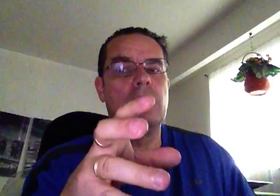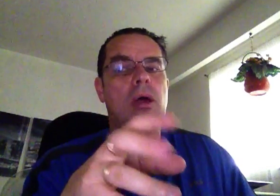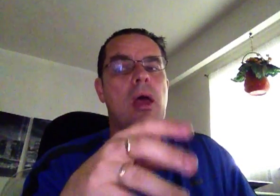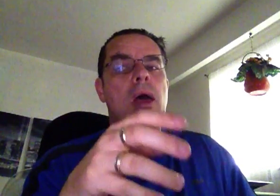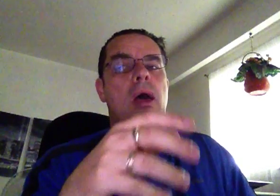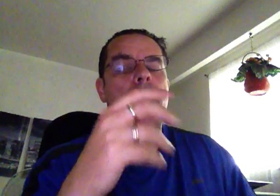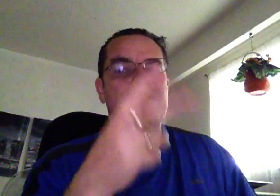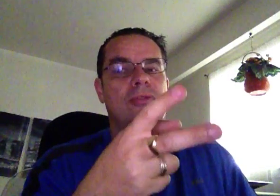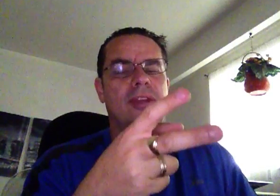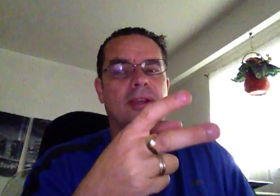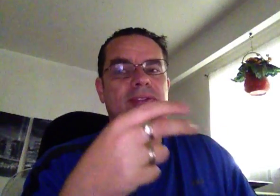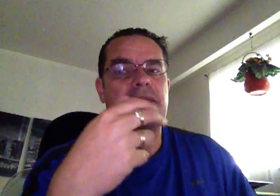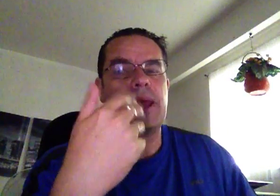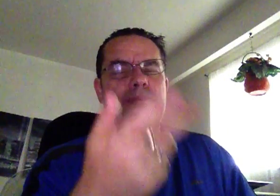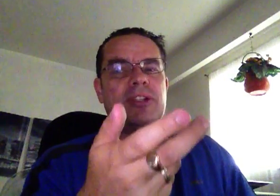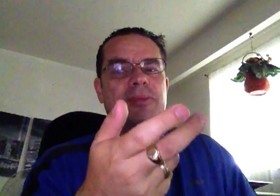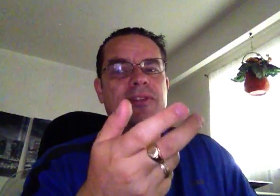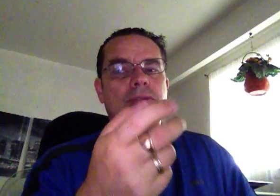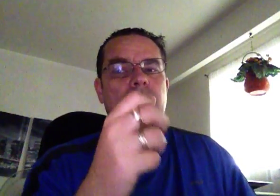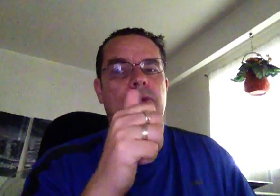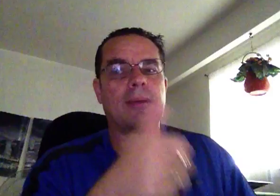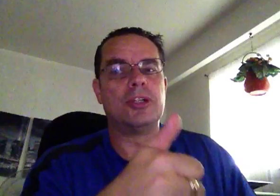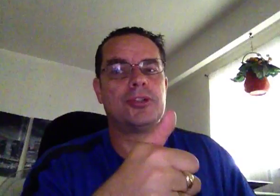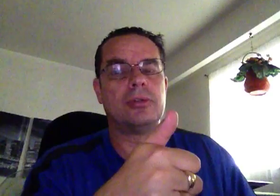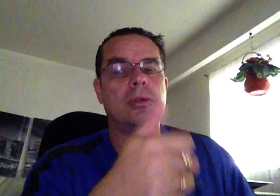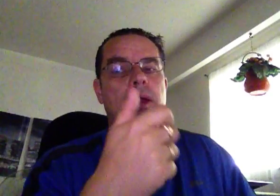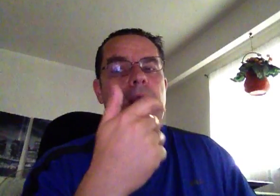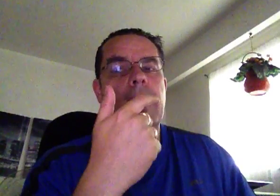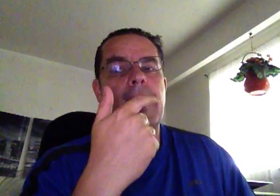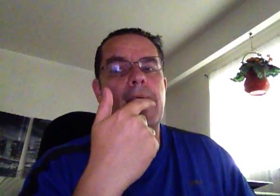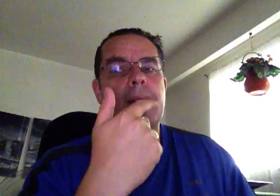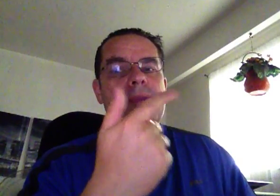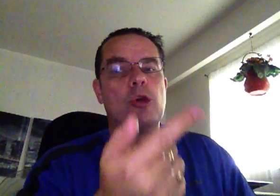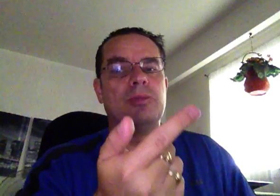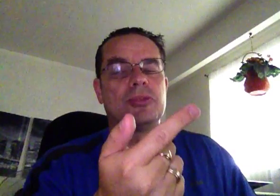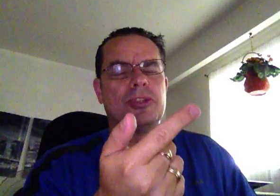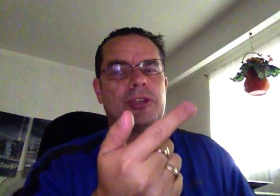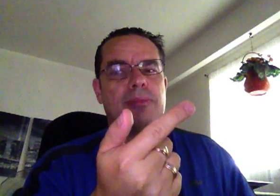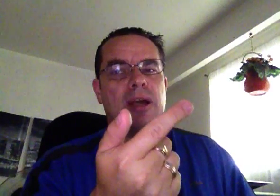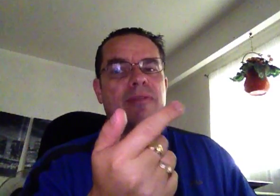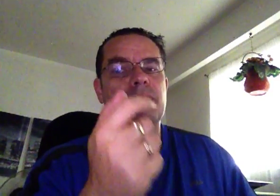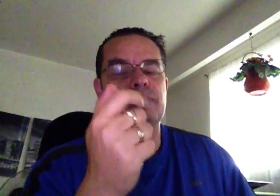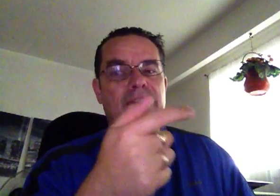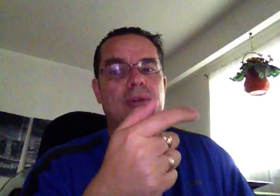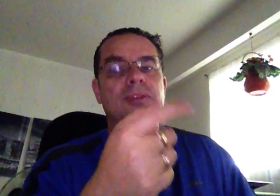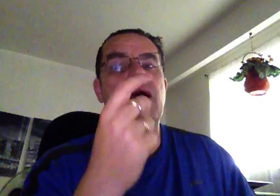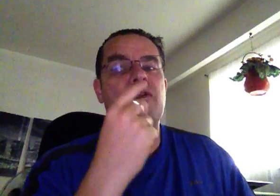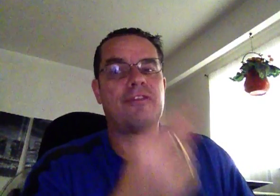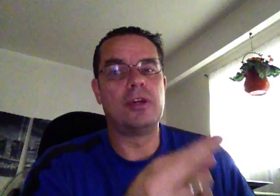on two things, and that brings me to the commercial and the open source trading platforms. First,